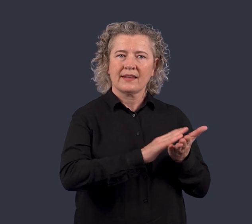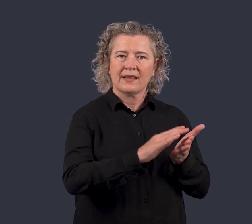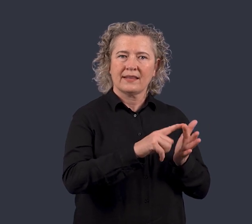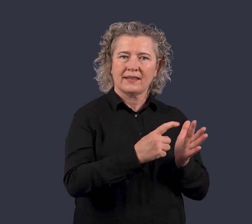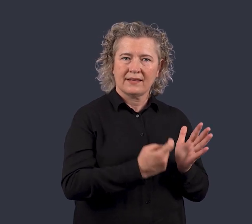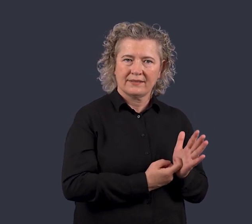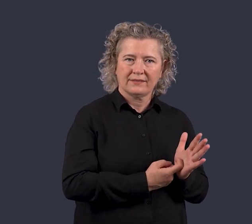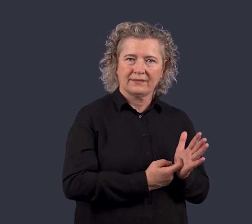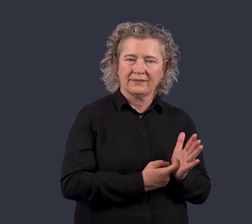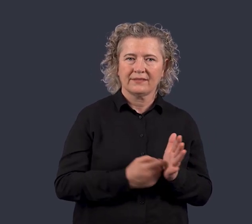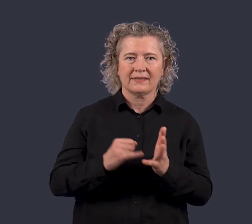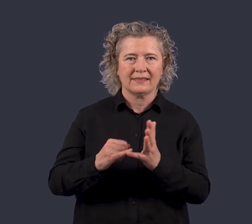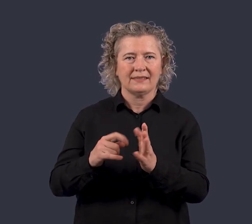Usher syndrome.